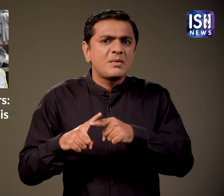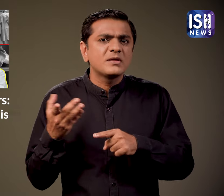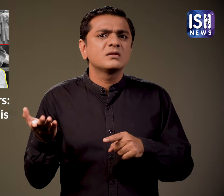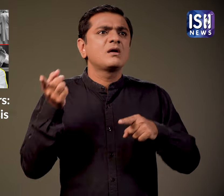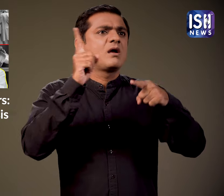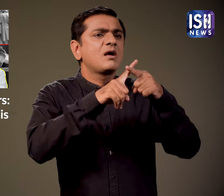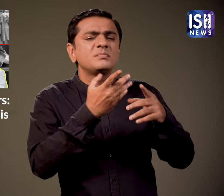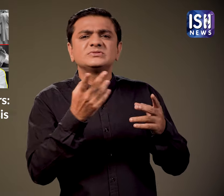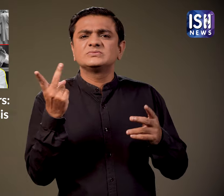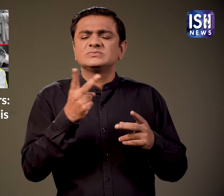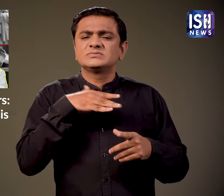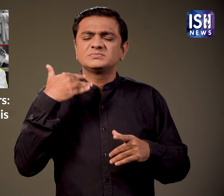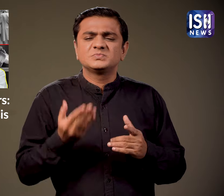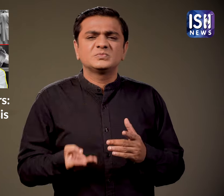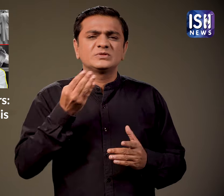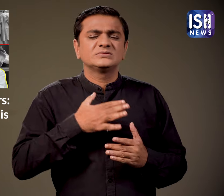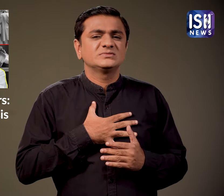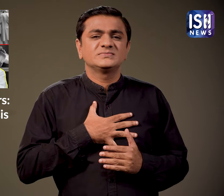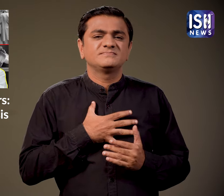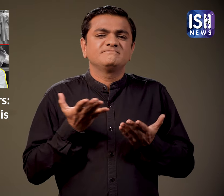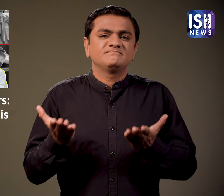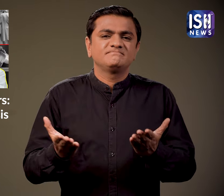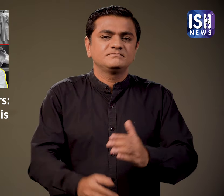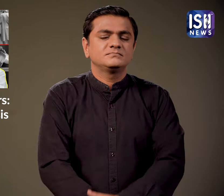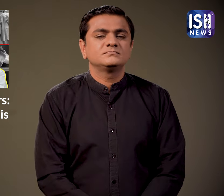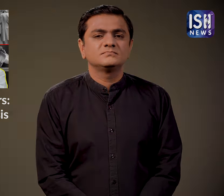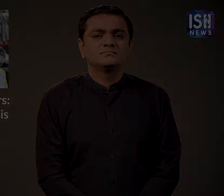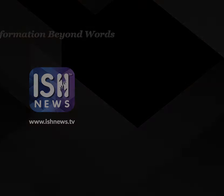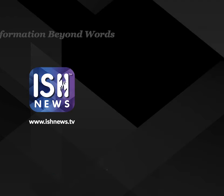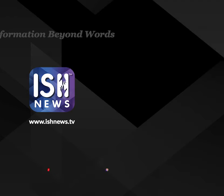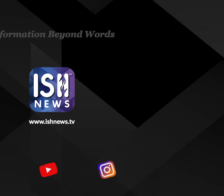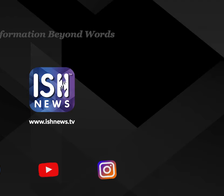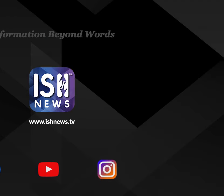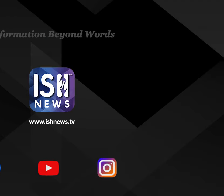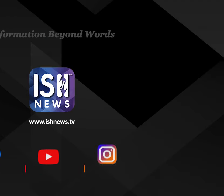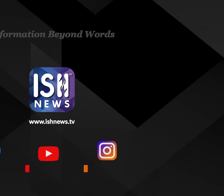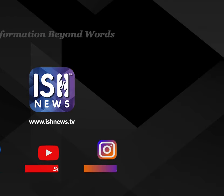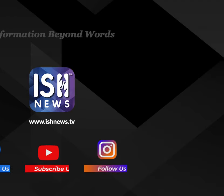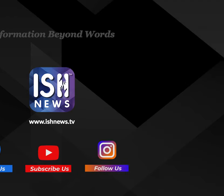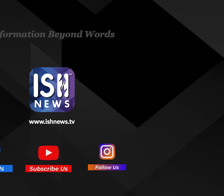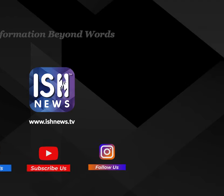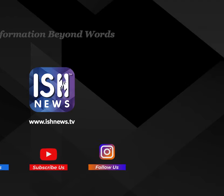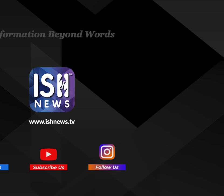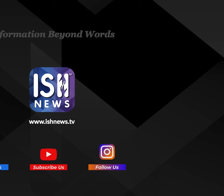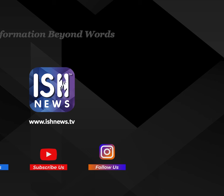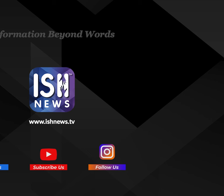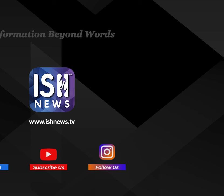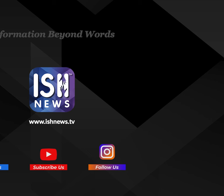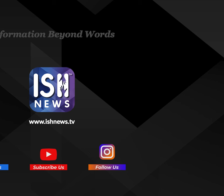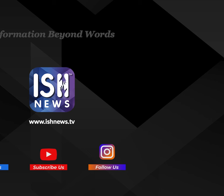Heartbreaking to hear about such tragedies. of got The hearing's got worse. hearing's got a